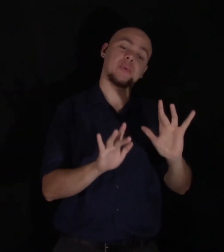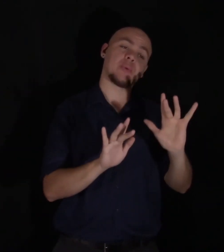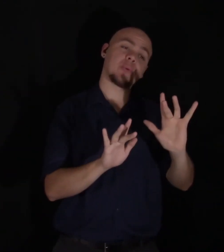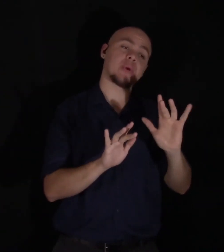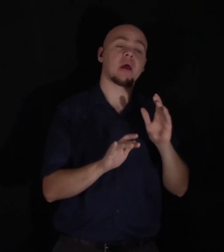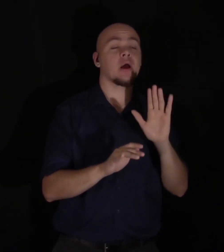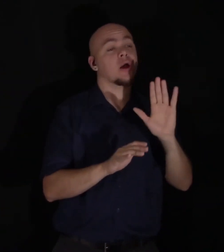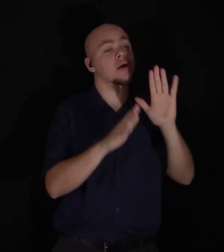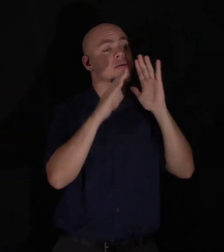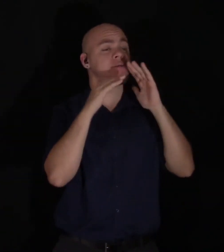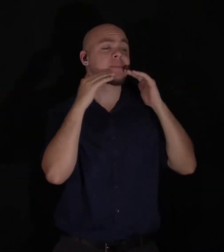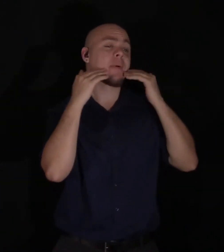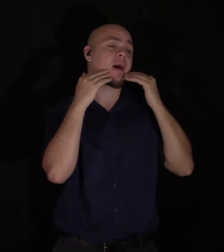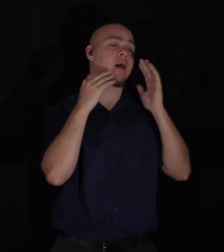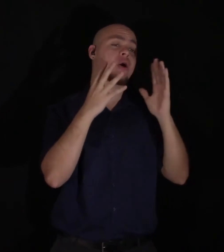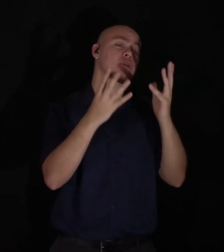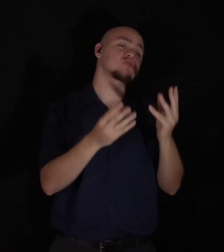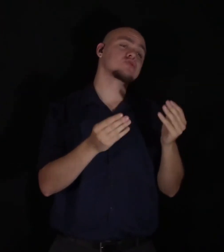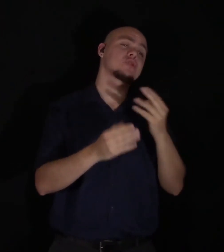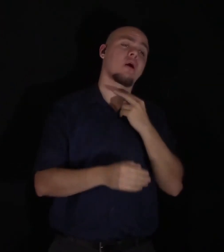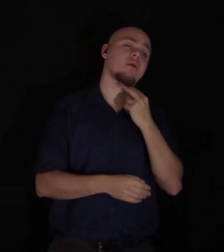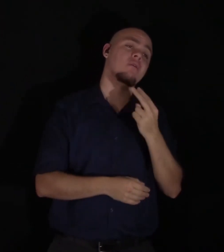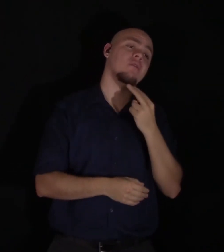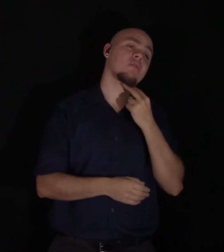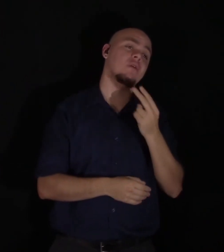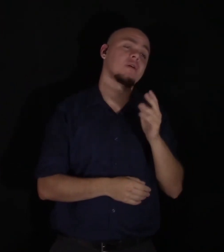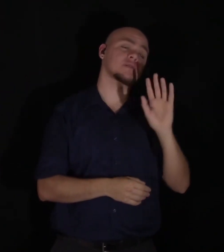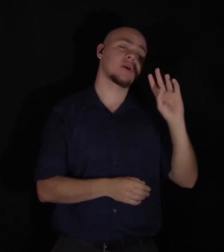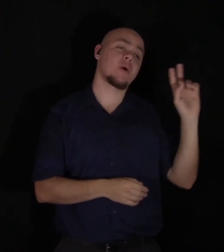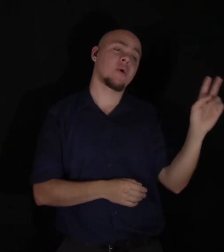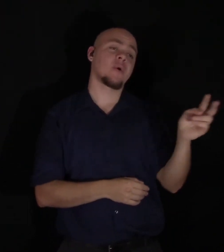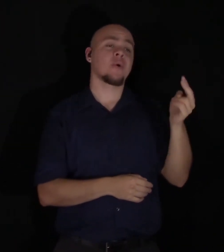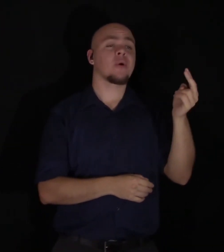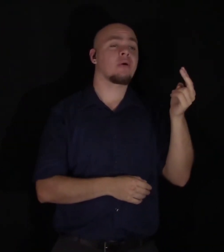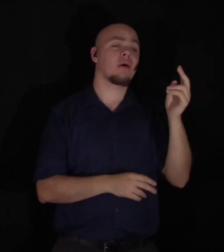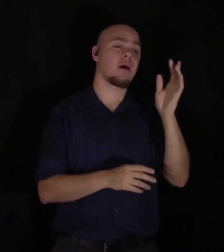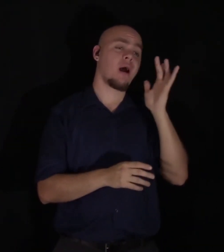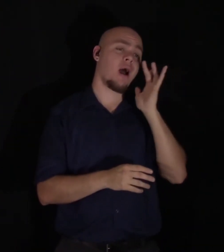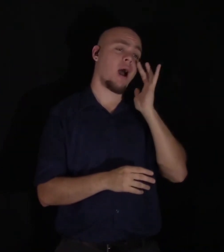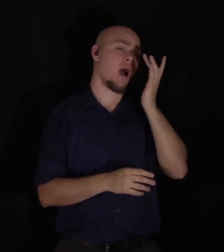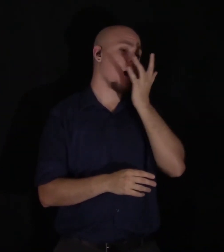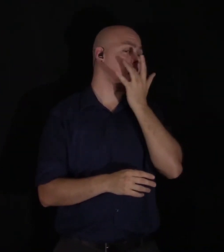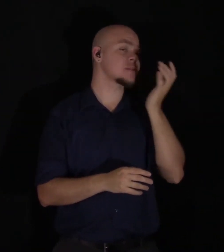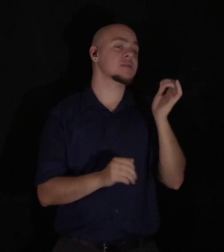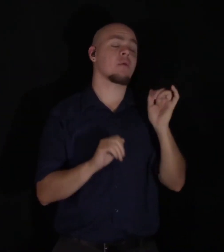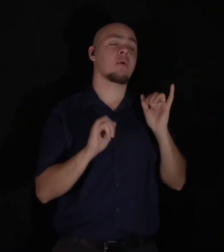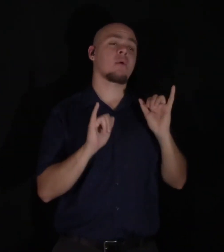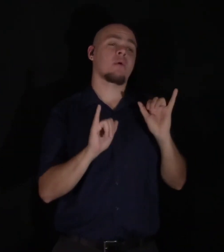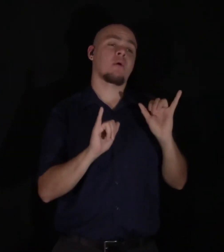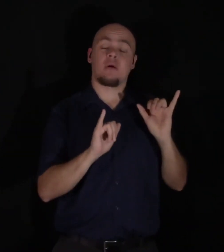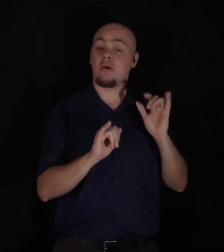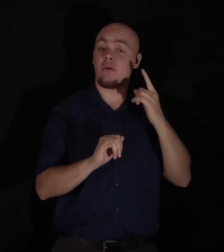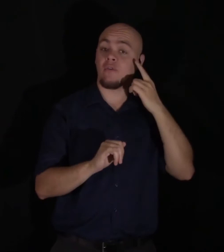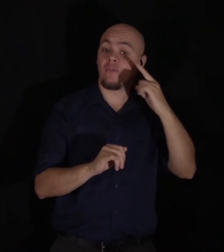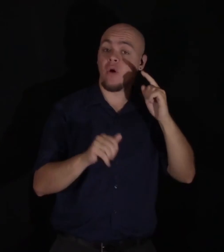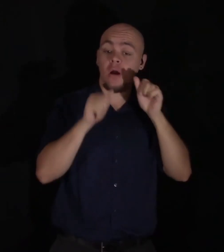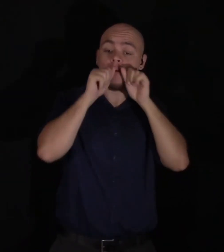smile, her soft voice, the sweet glance of her celestial eyes, were ever there to bless and animate us.